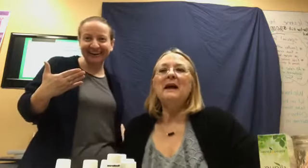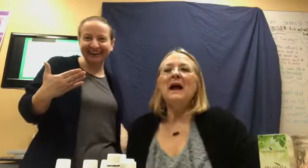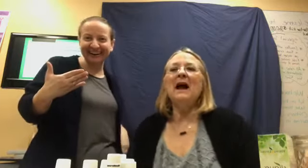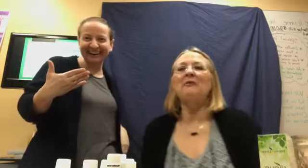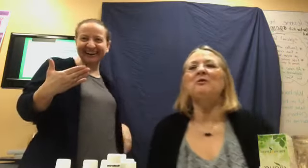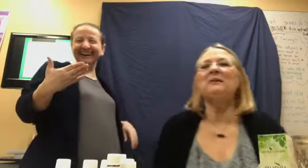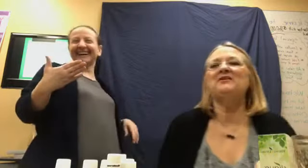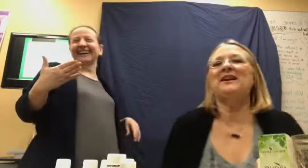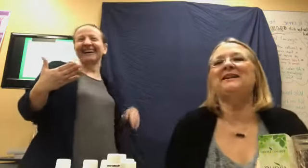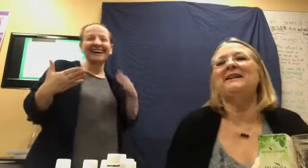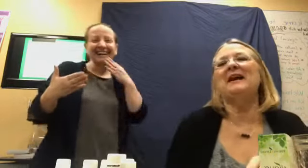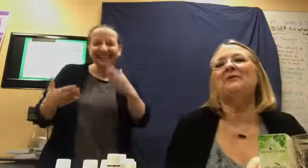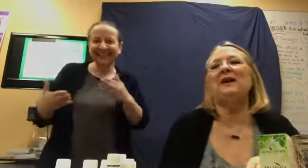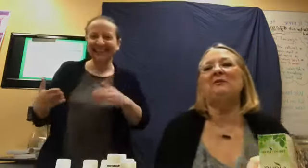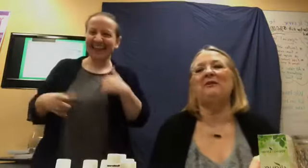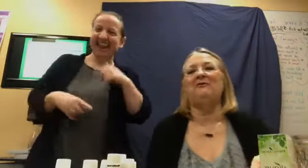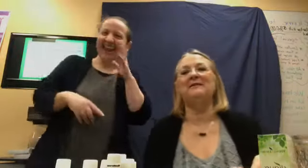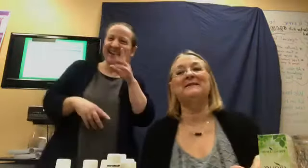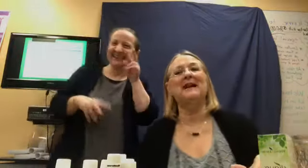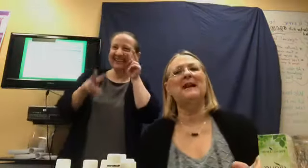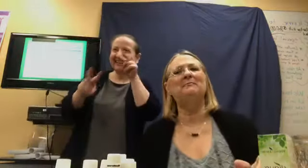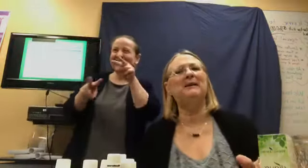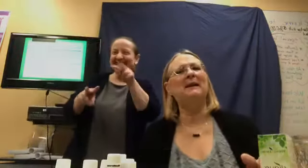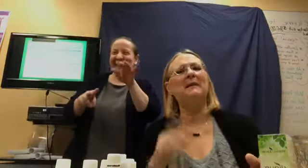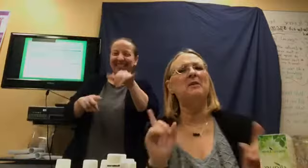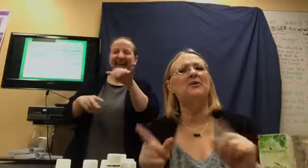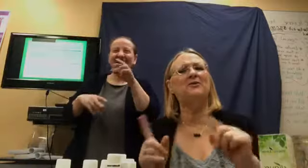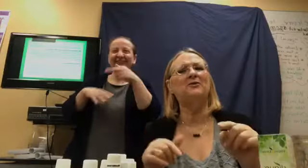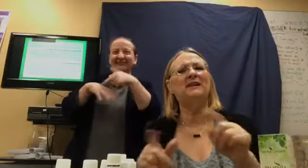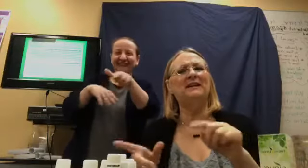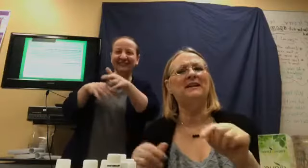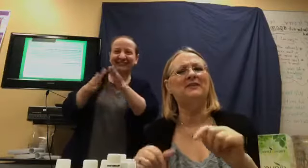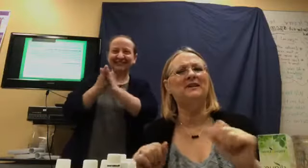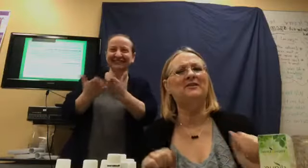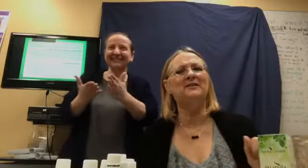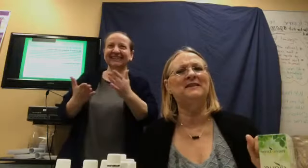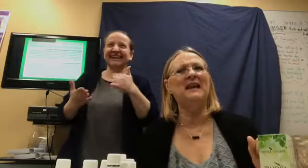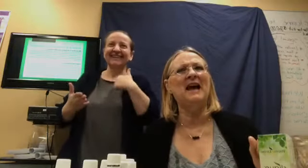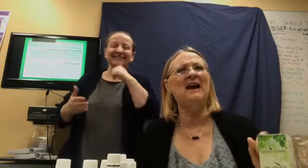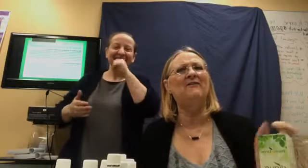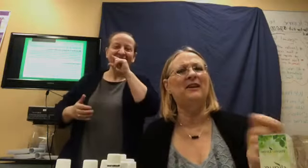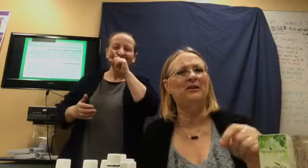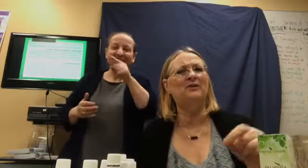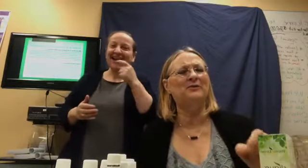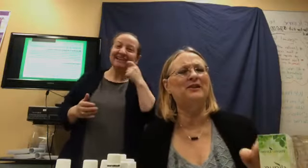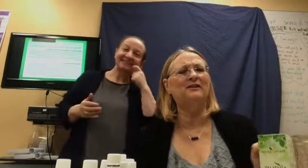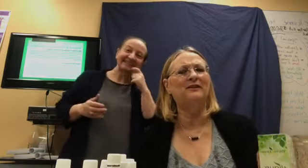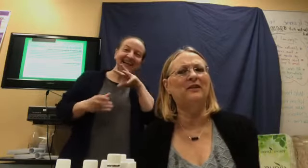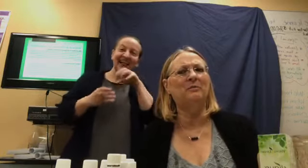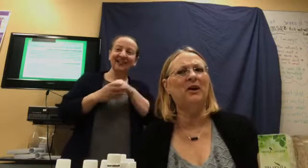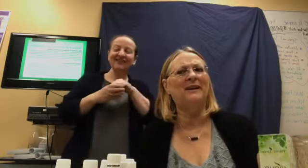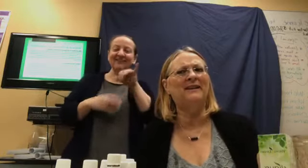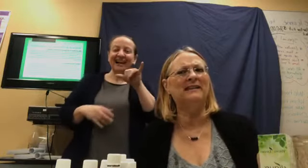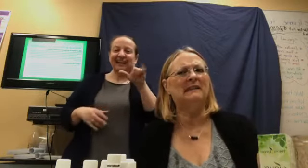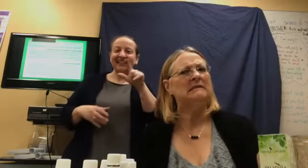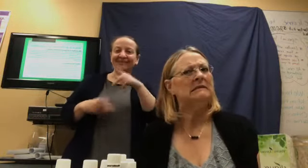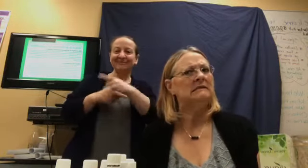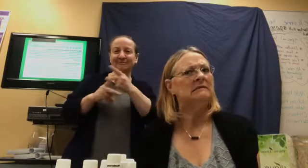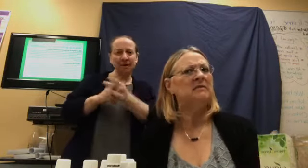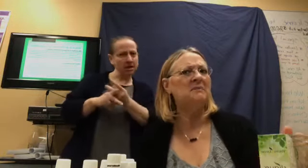I will be checking out that reference guide, but I'm not sure that the addictions they have includes Young Living products. Maybe